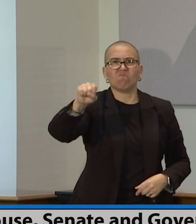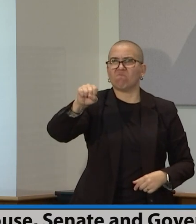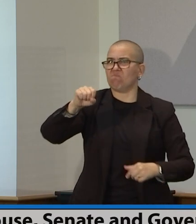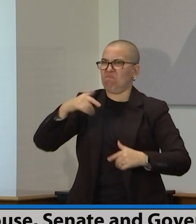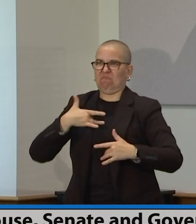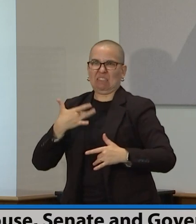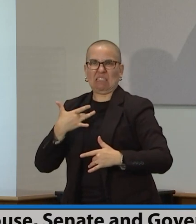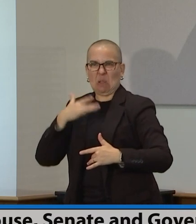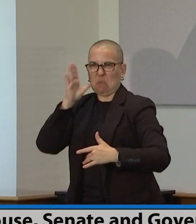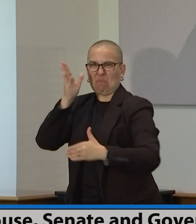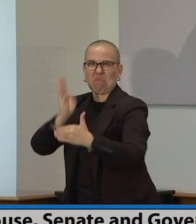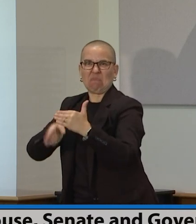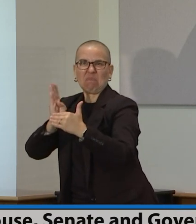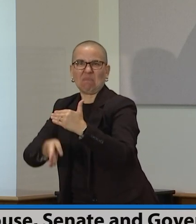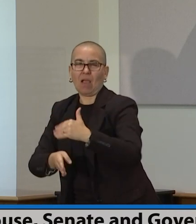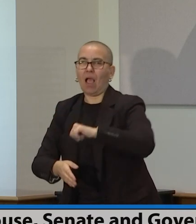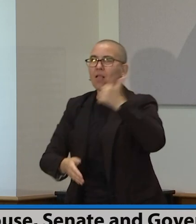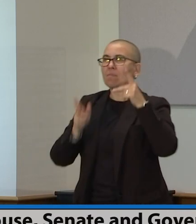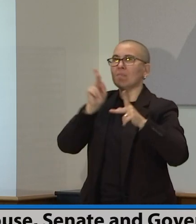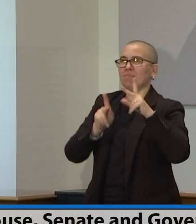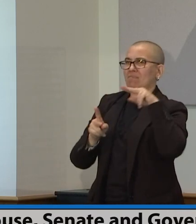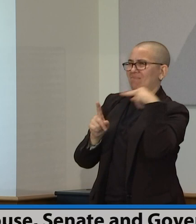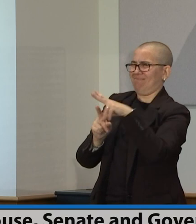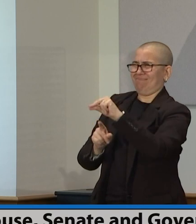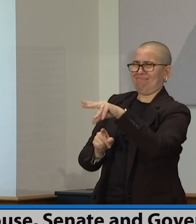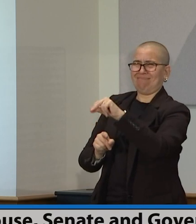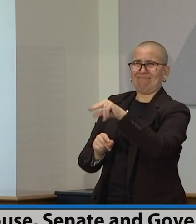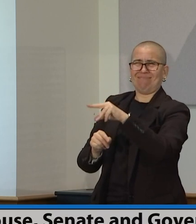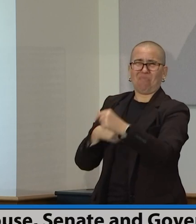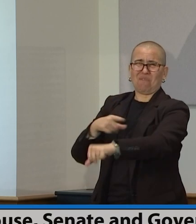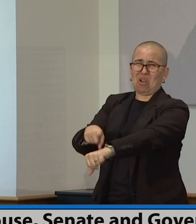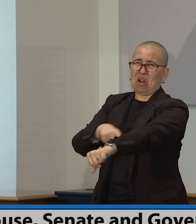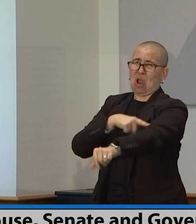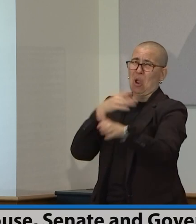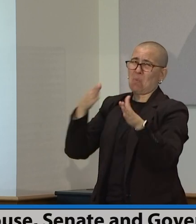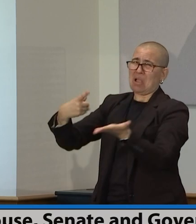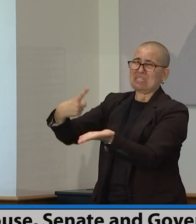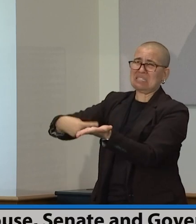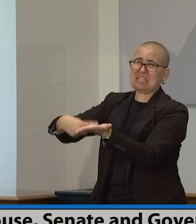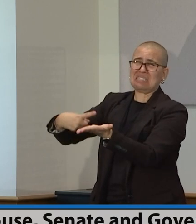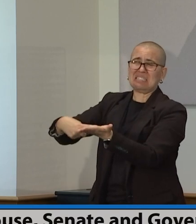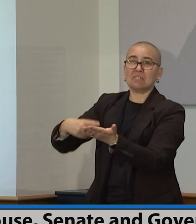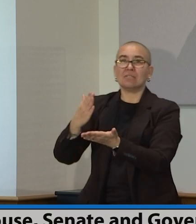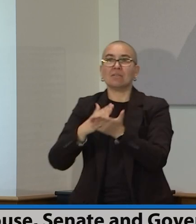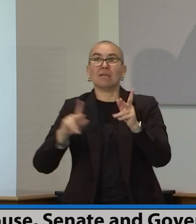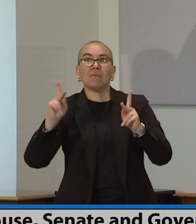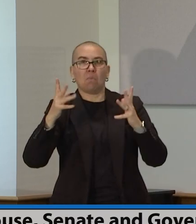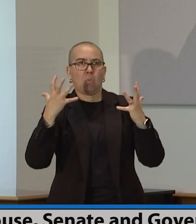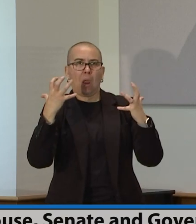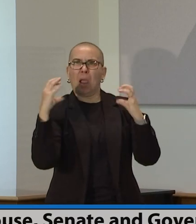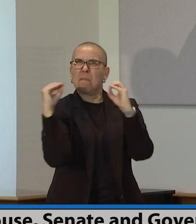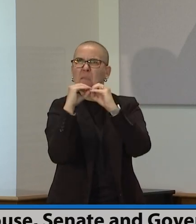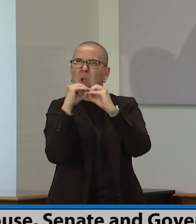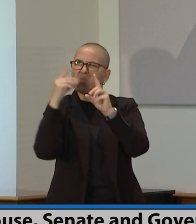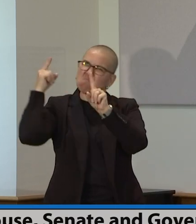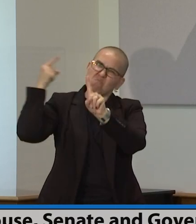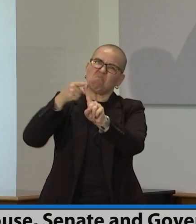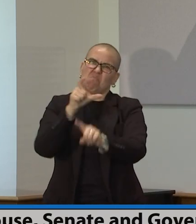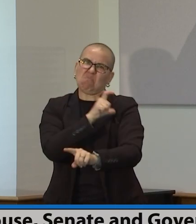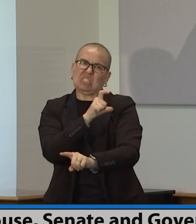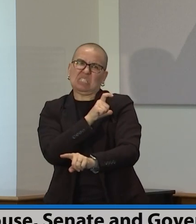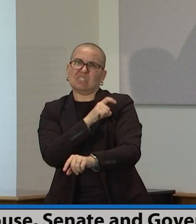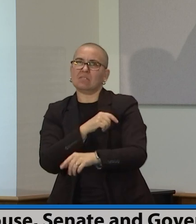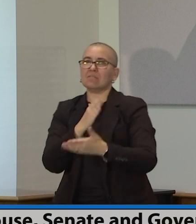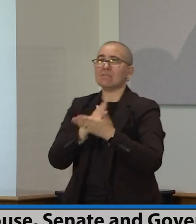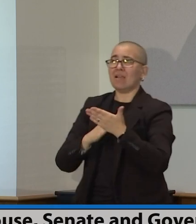um, but again, you know, some people would, would want a lot more, some people want less. So we want the committee process to, to really do the work that